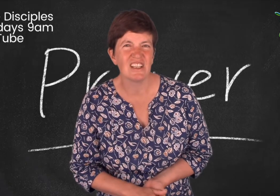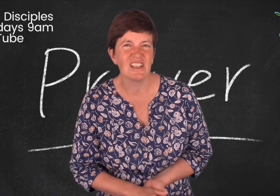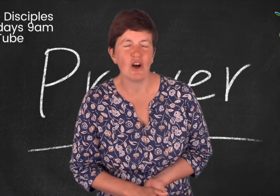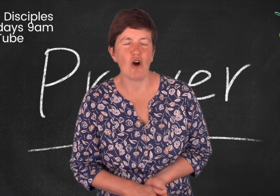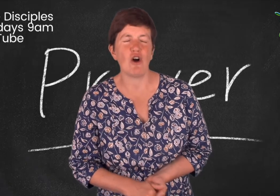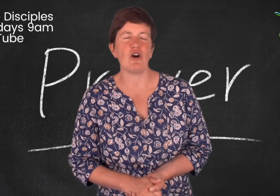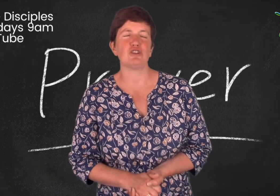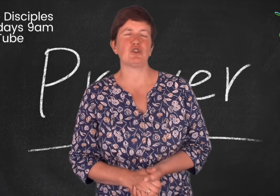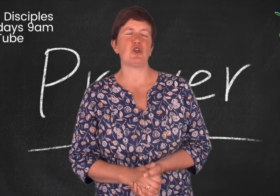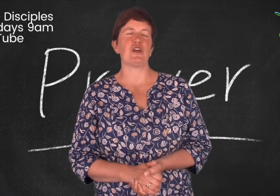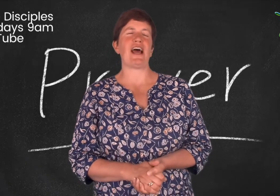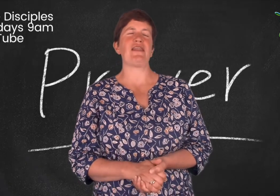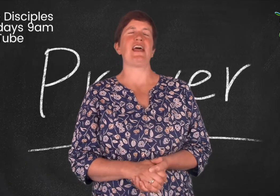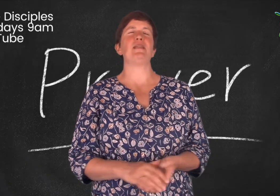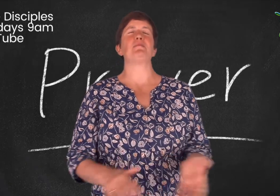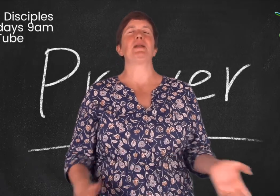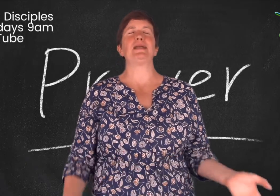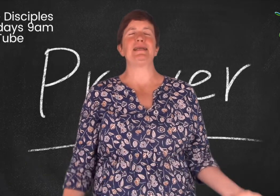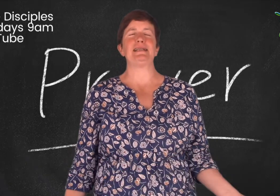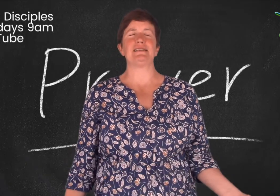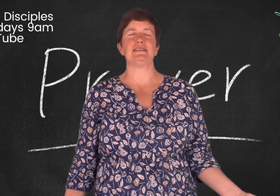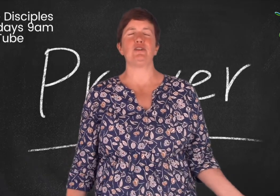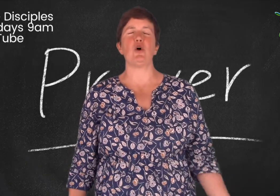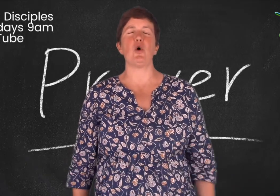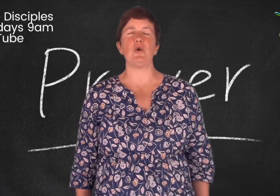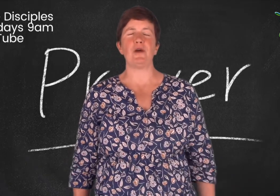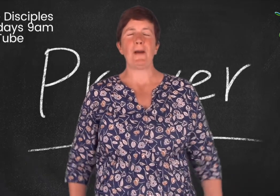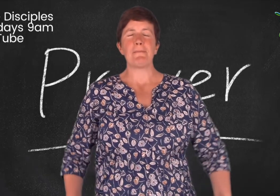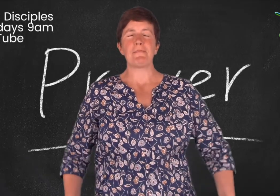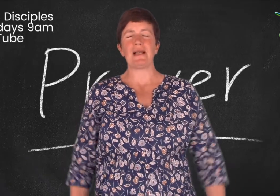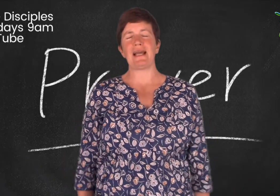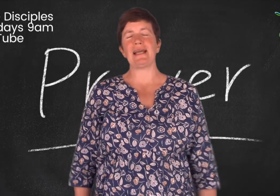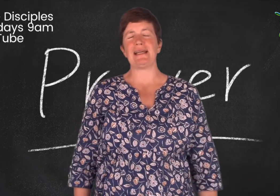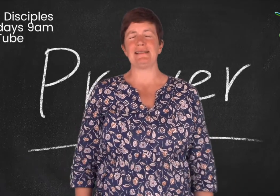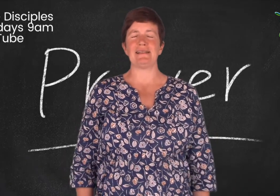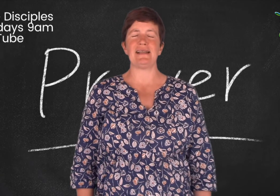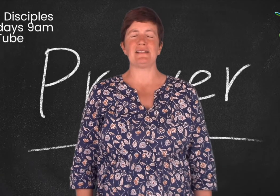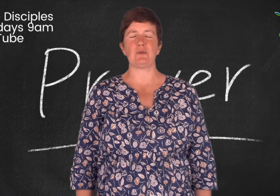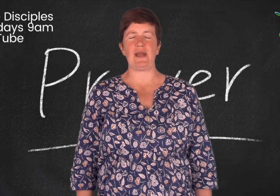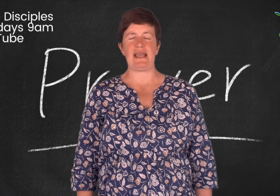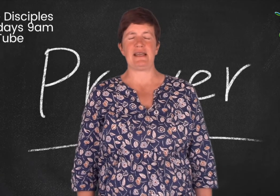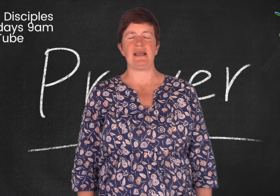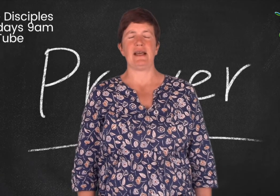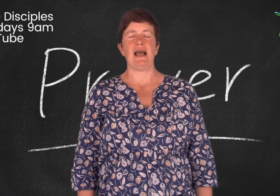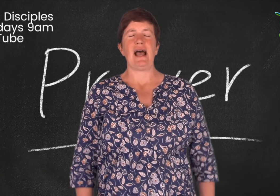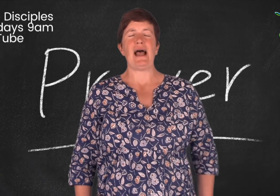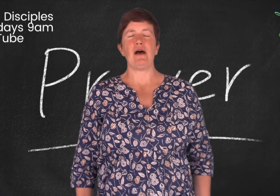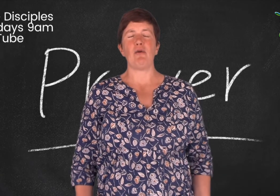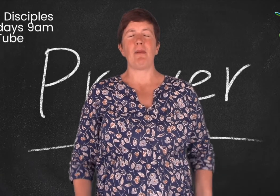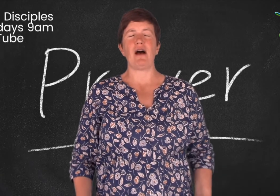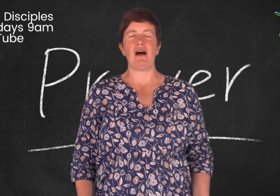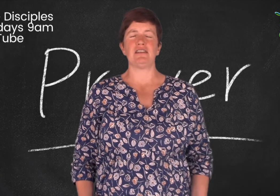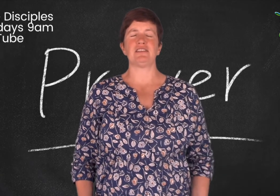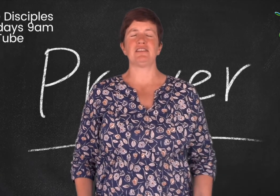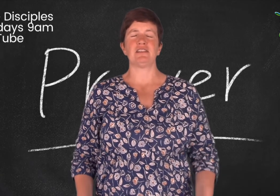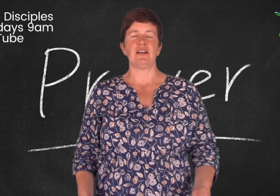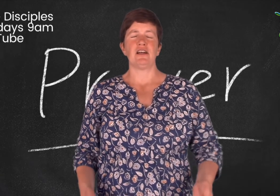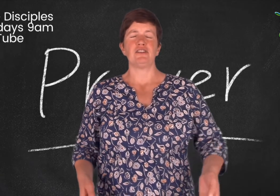Oh, that's good. And then please, Lord, please, this week, help us to